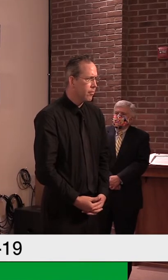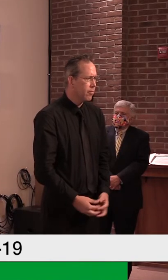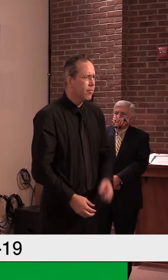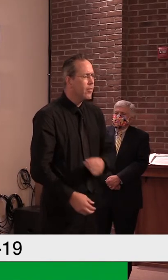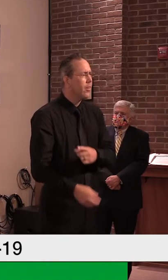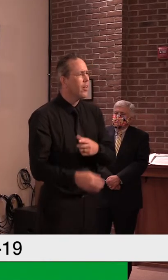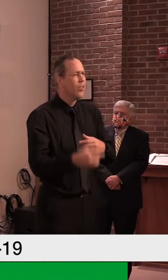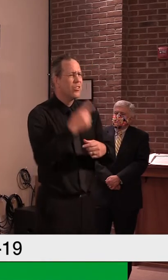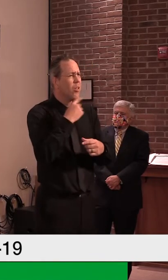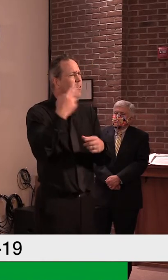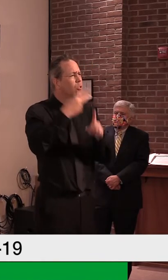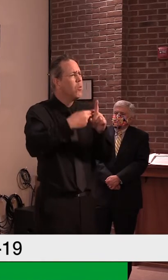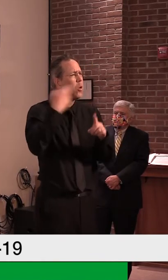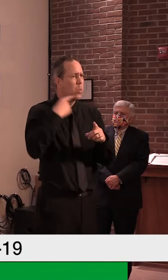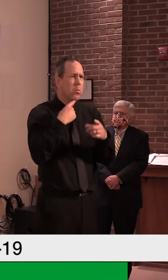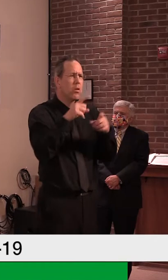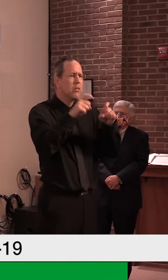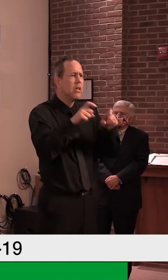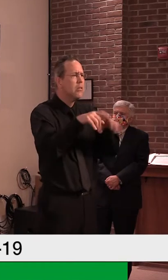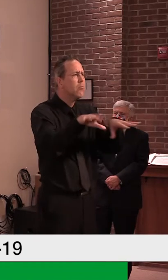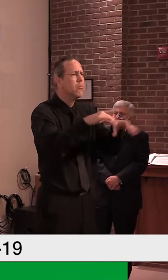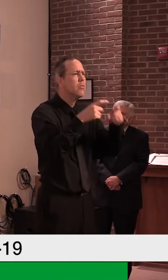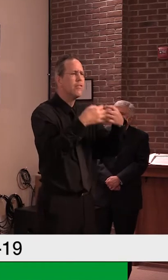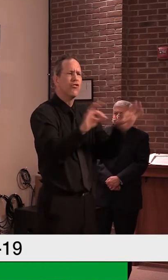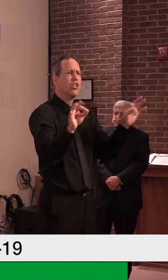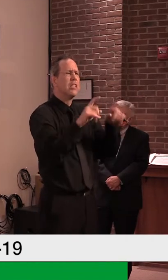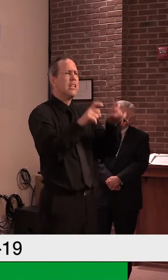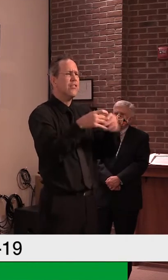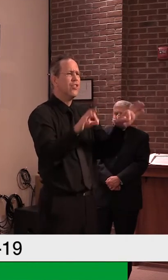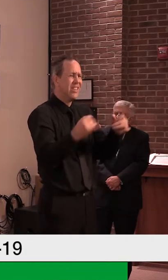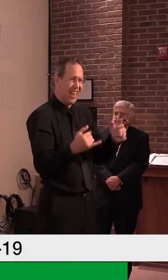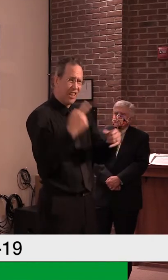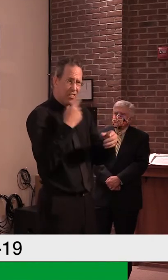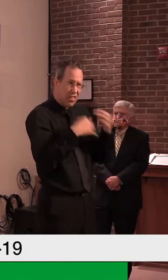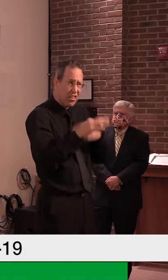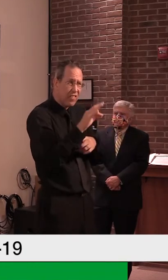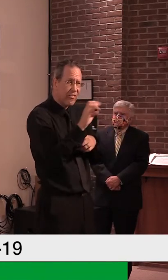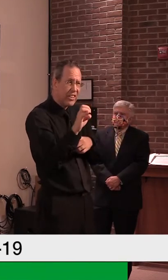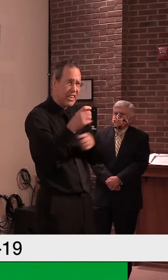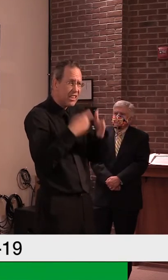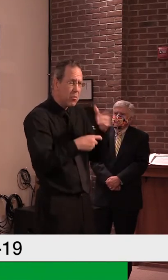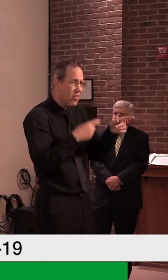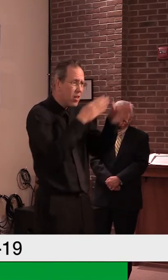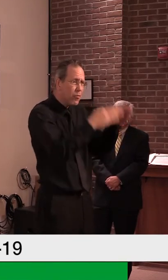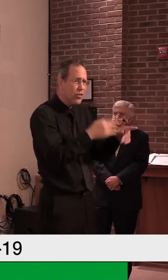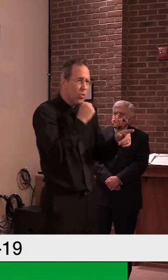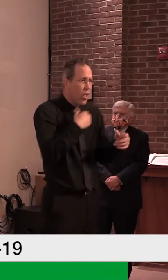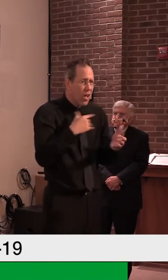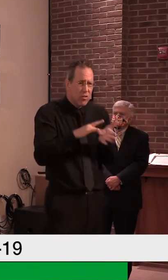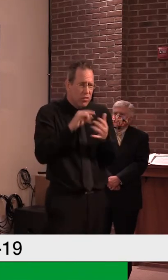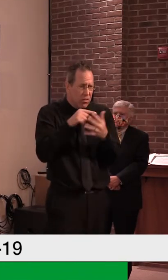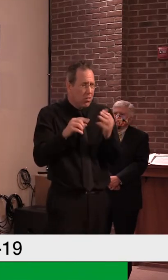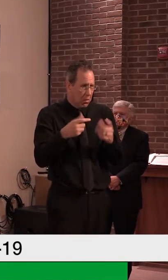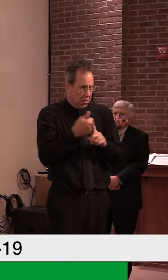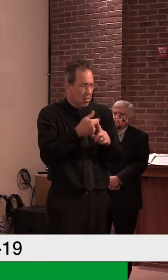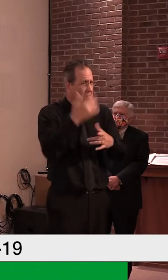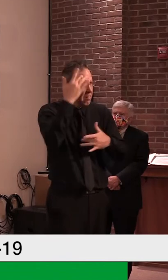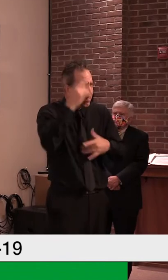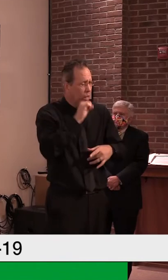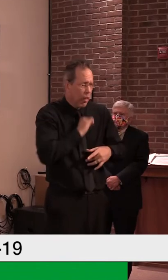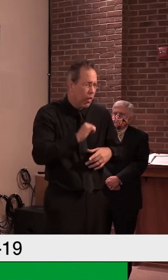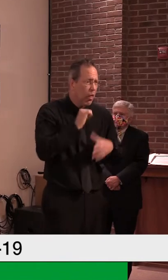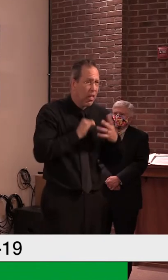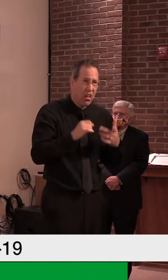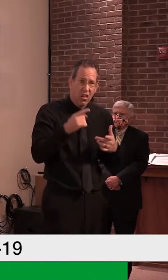something, especially if you're, you don't have insurance. It will not cost you for the test. That, that is all we